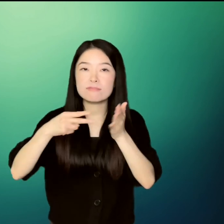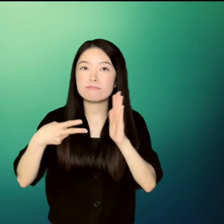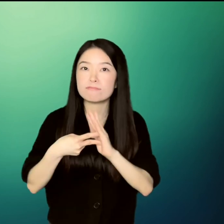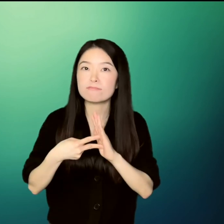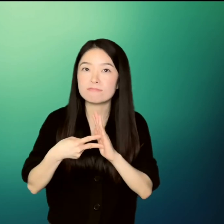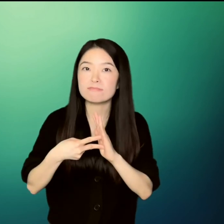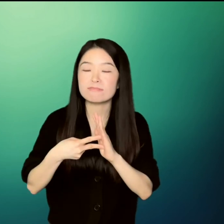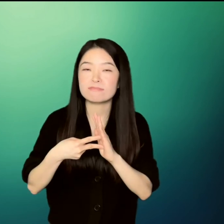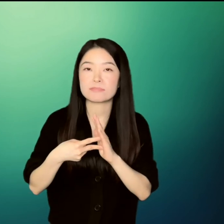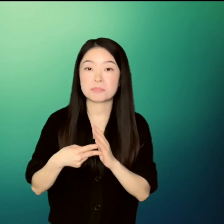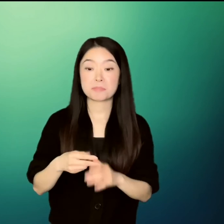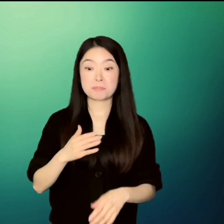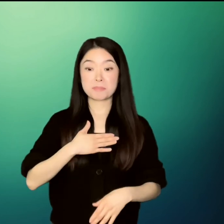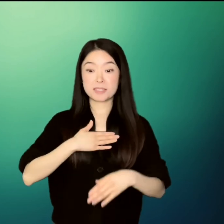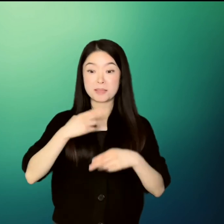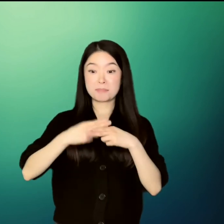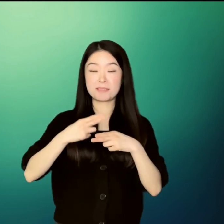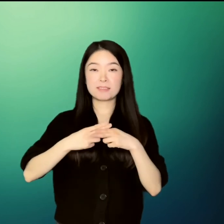Un He means grace.